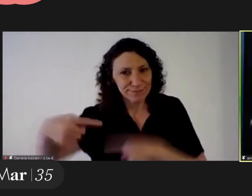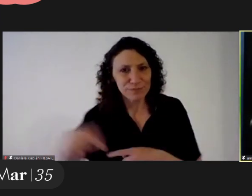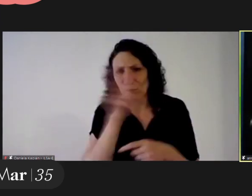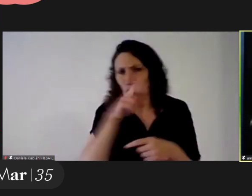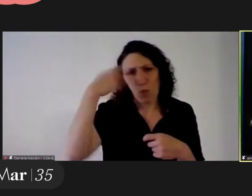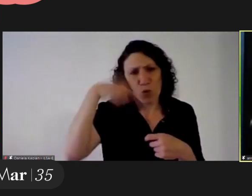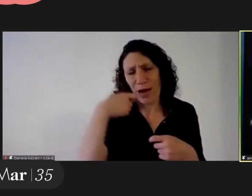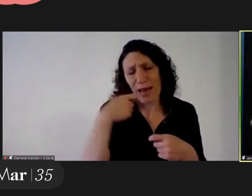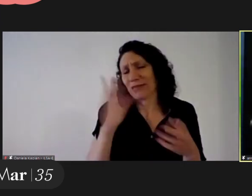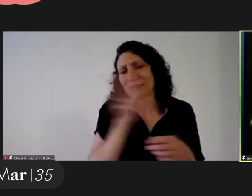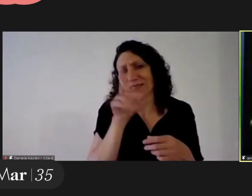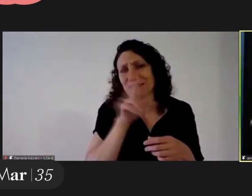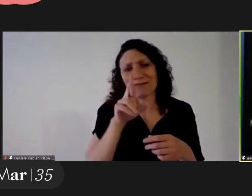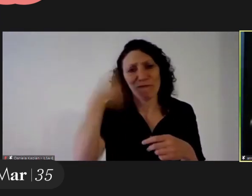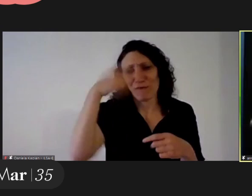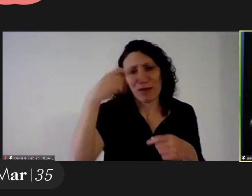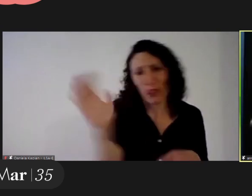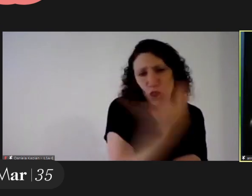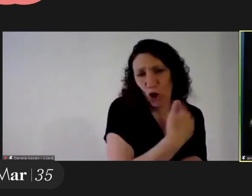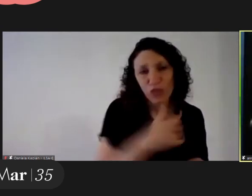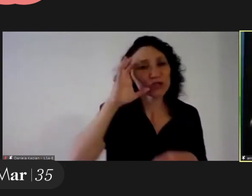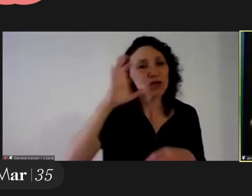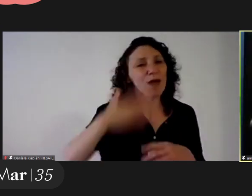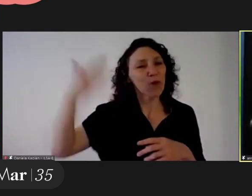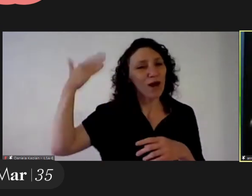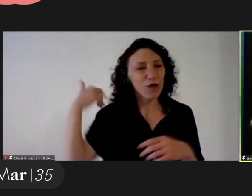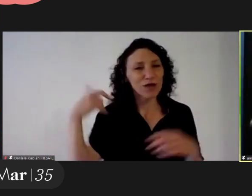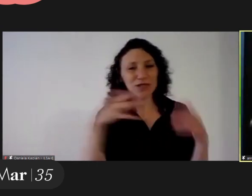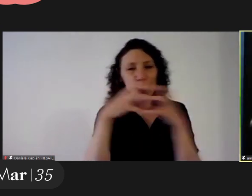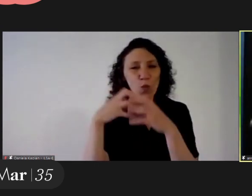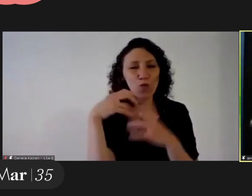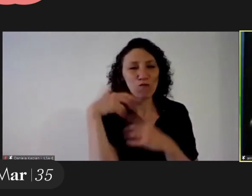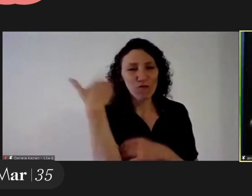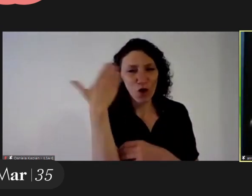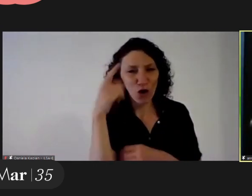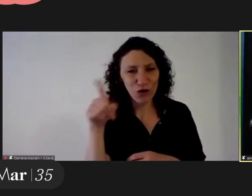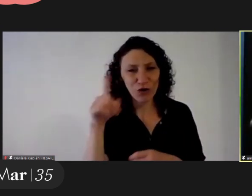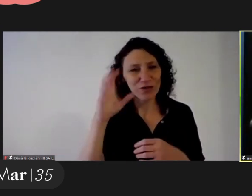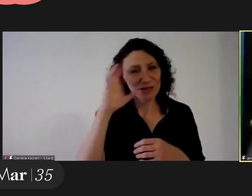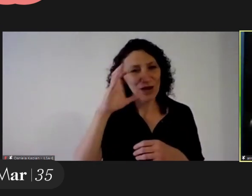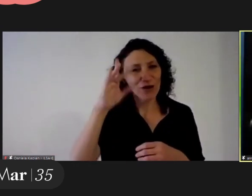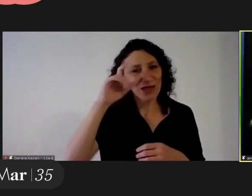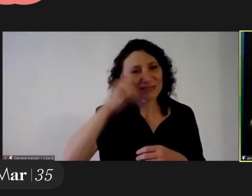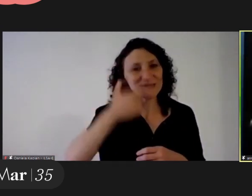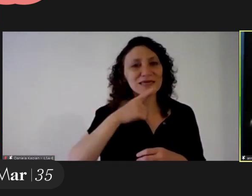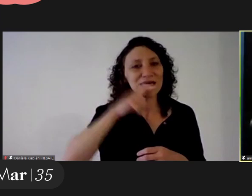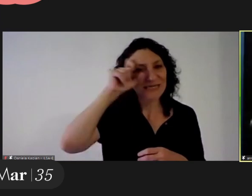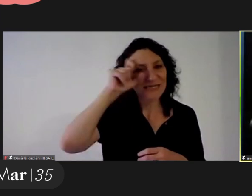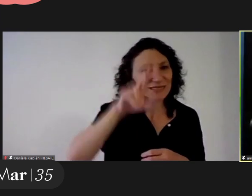and women filmmakers uh shoot everything cecilia you must remember that in one of the forums